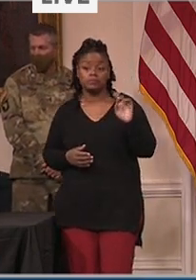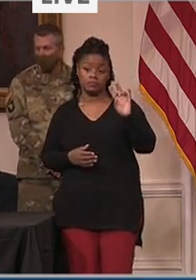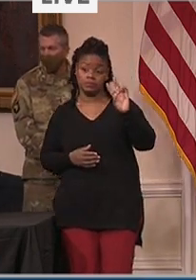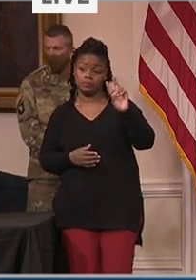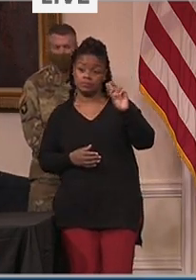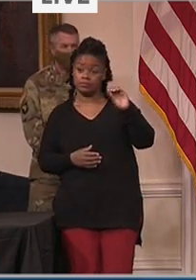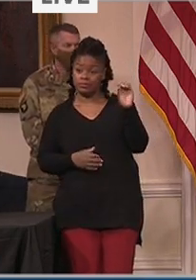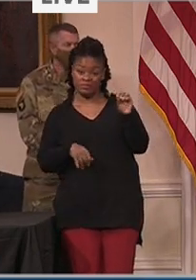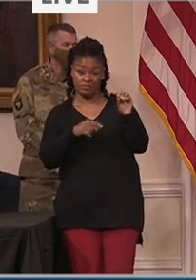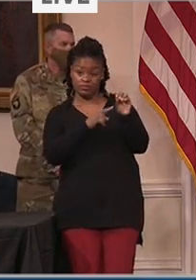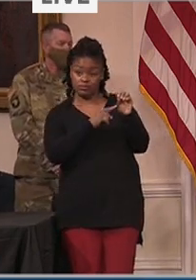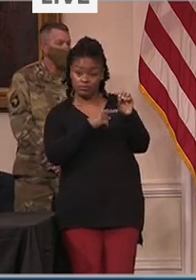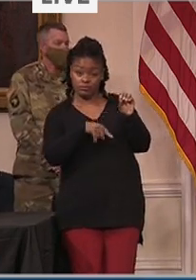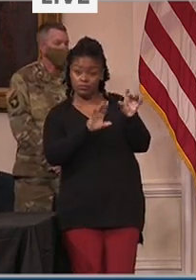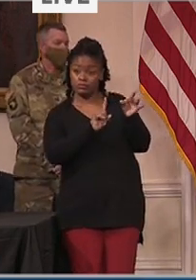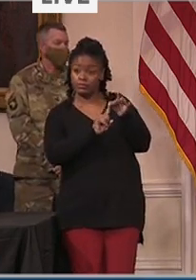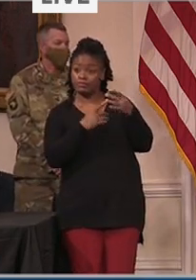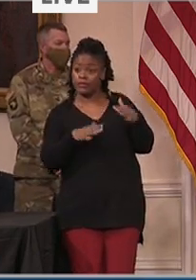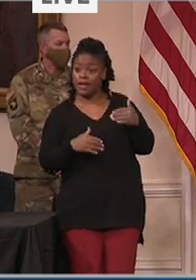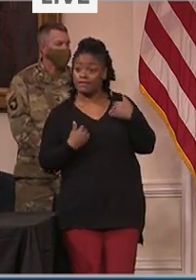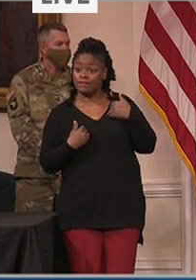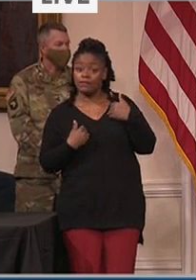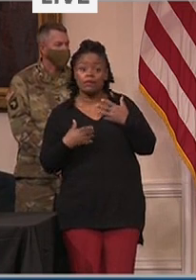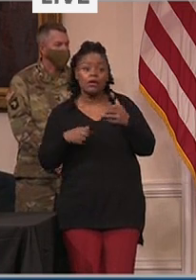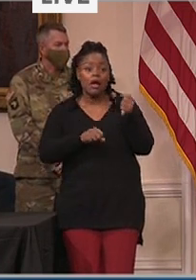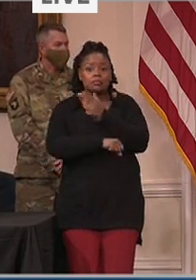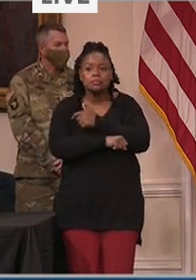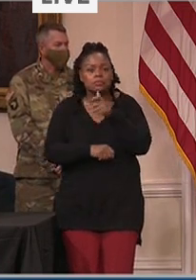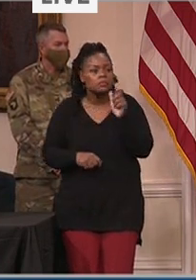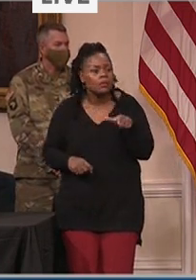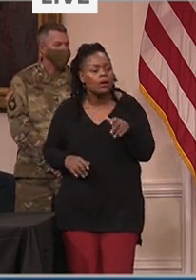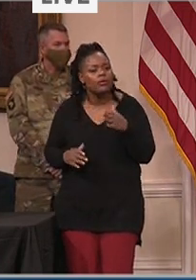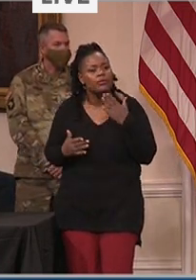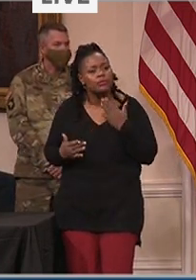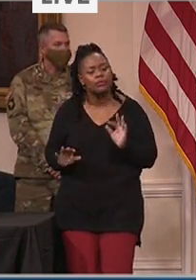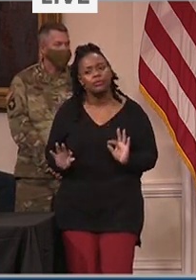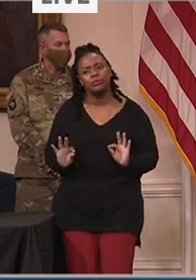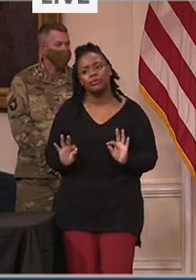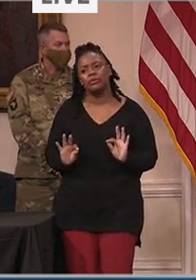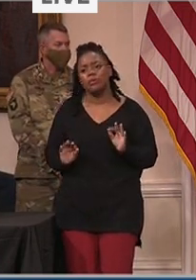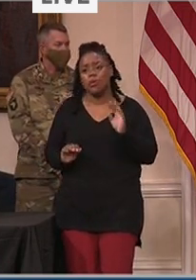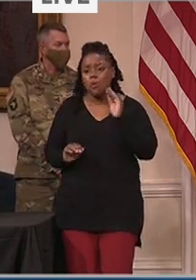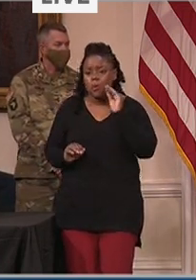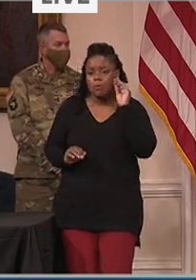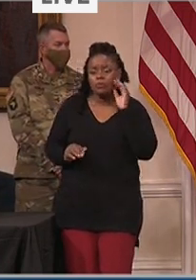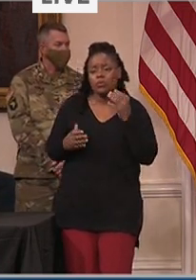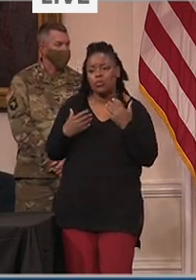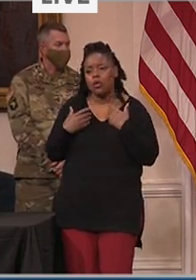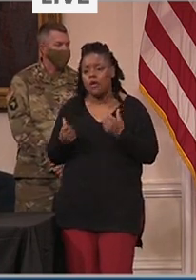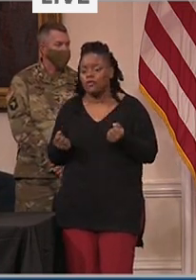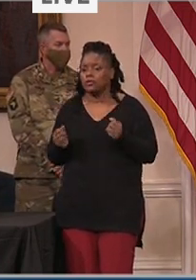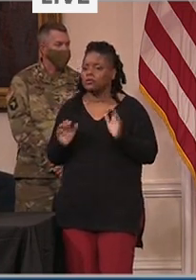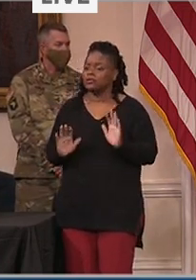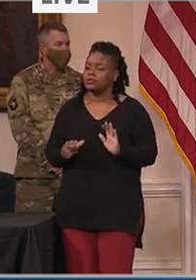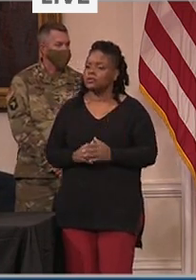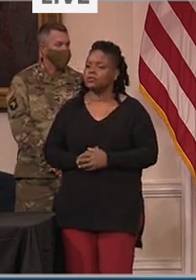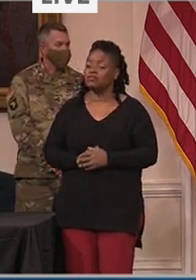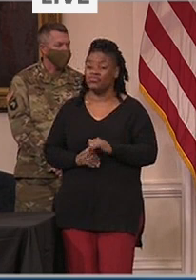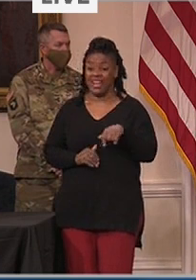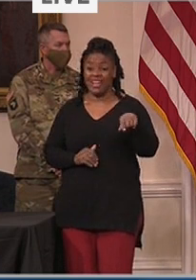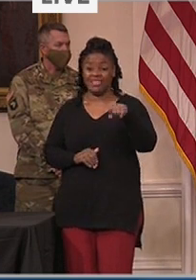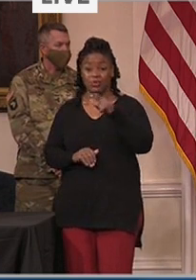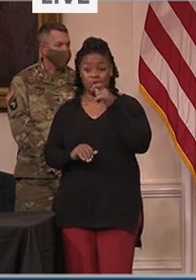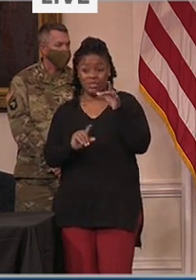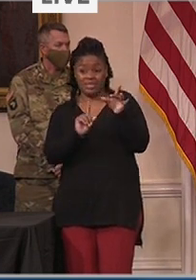since April. The percentage of new cases that lead to death has fallen by sixty seven percent